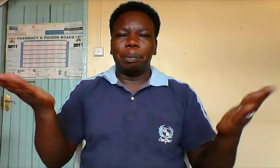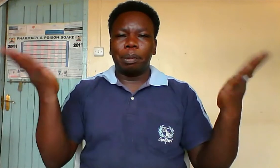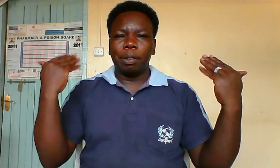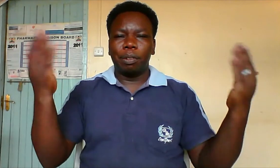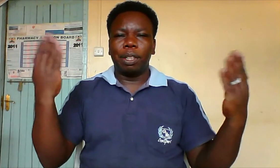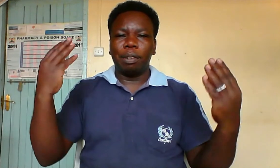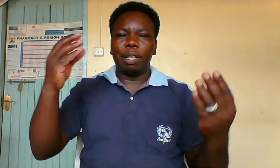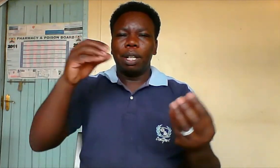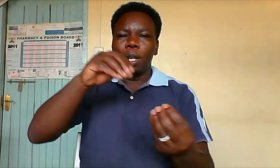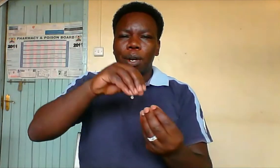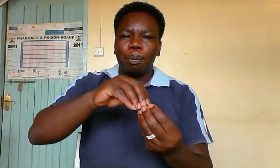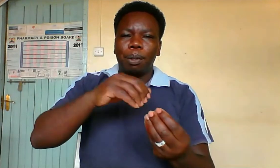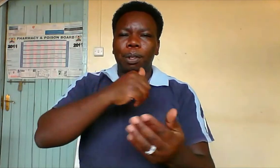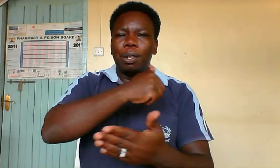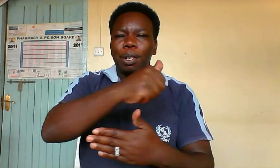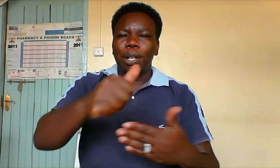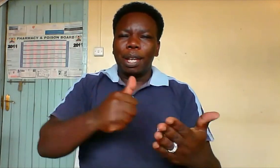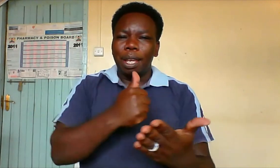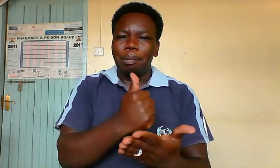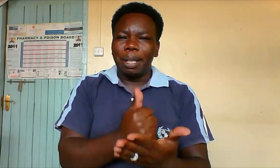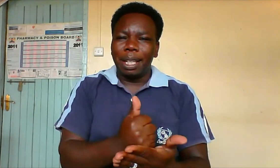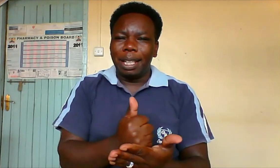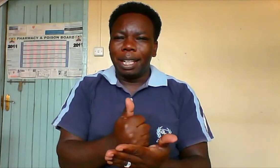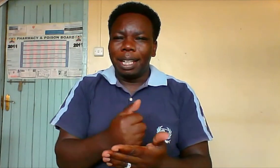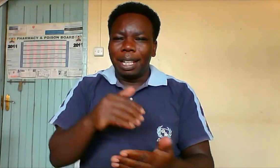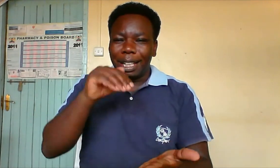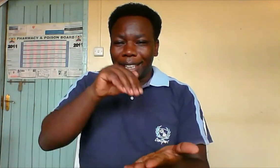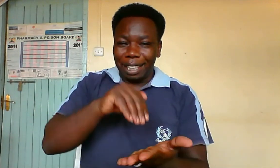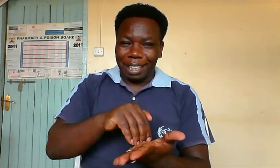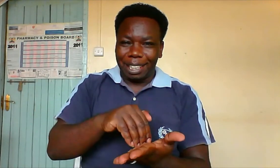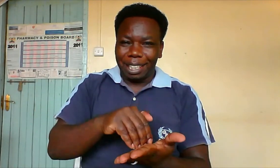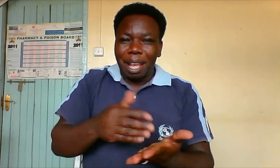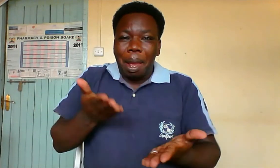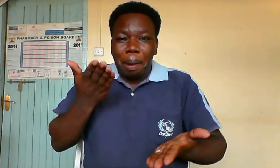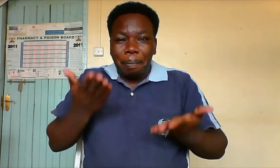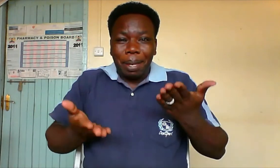forevermore. Amen. And